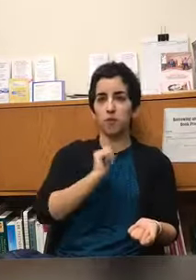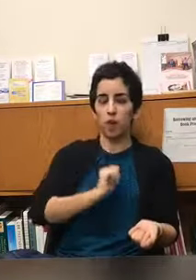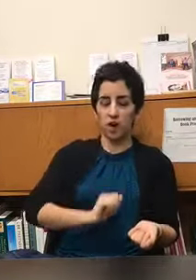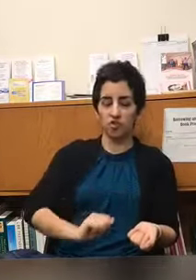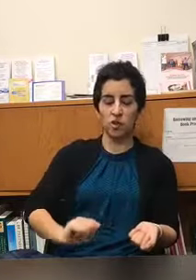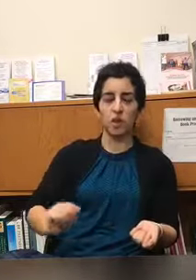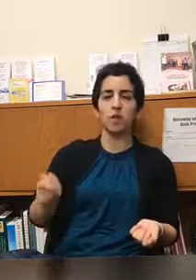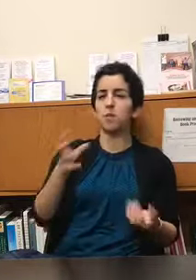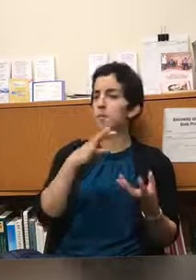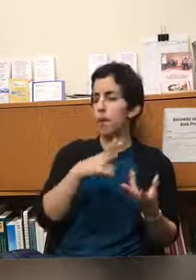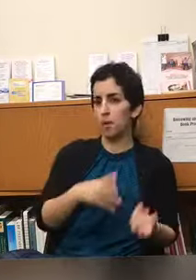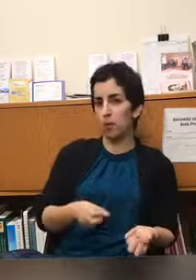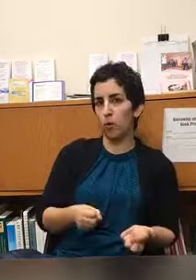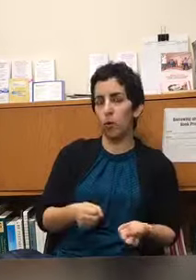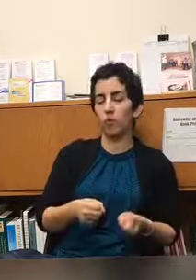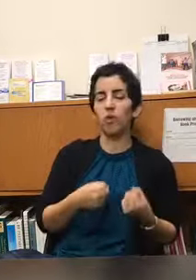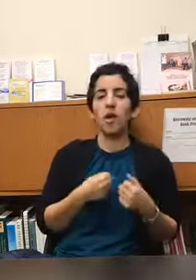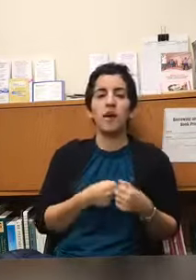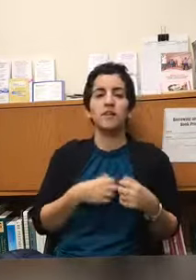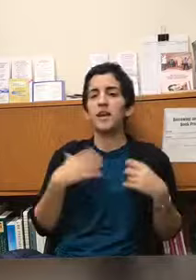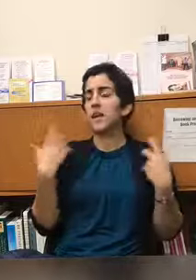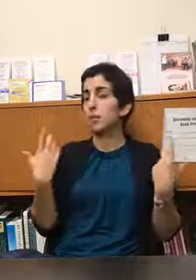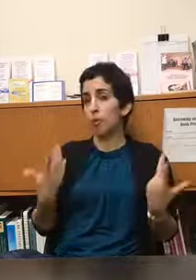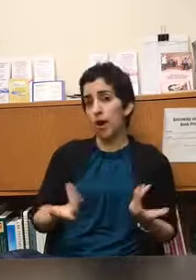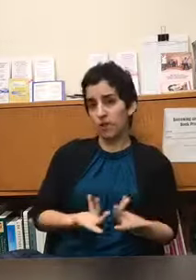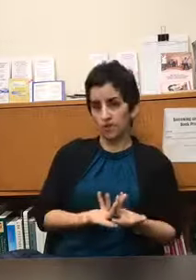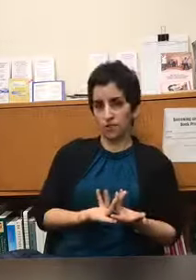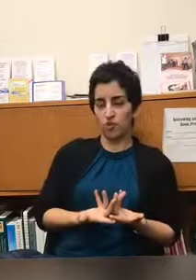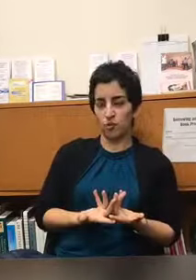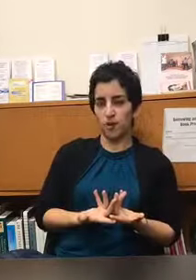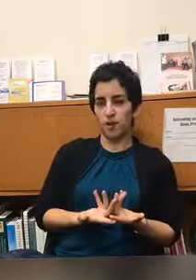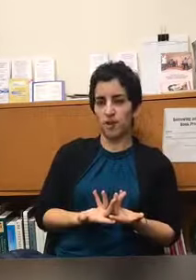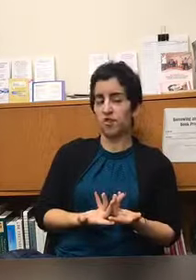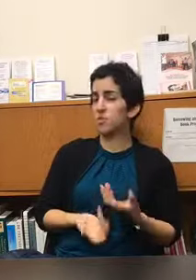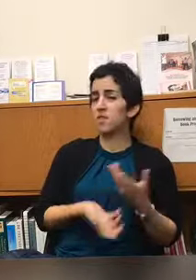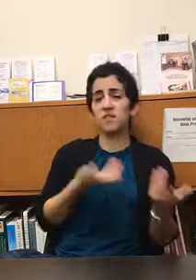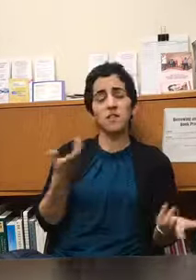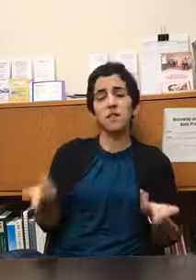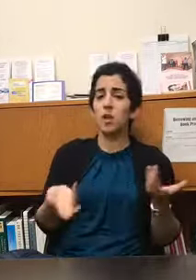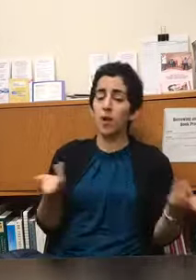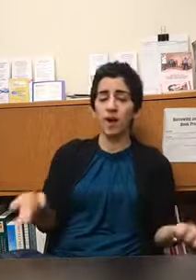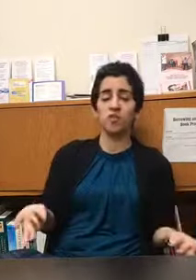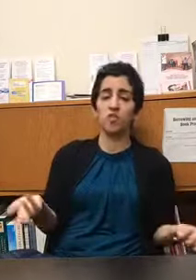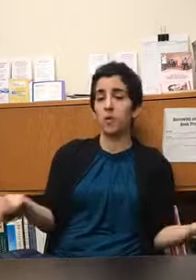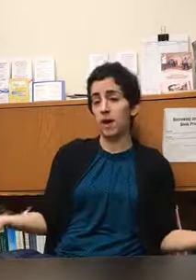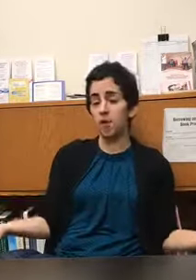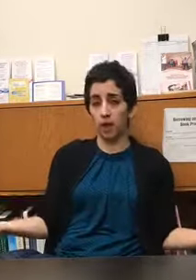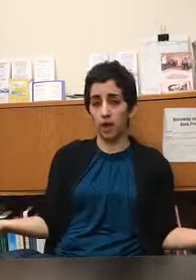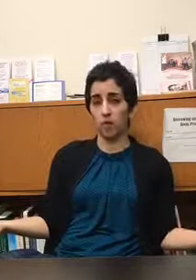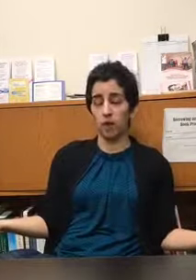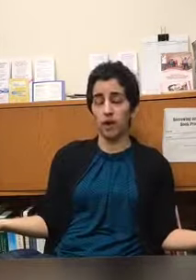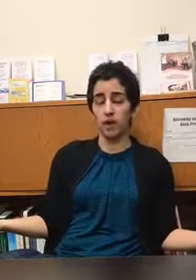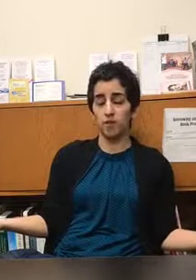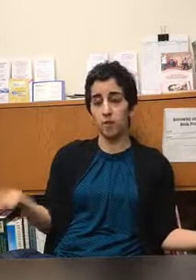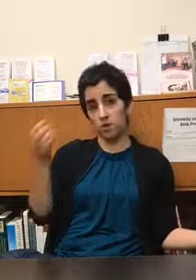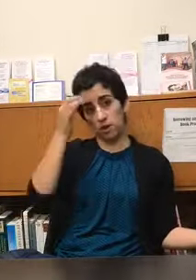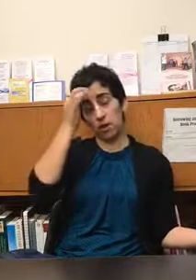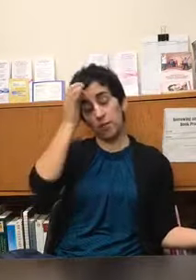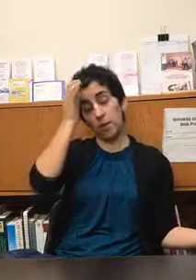washing the bubbles taking a breath as you do it and so this thing that you have to do anyway right if you don't want to eat off paper